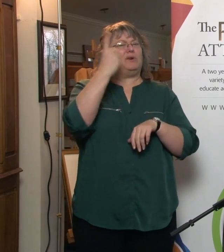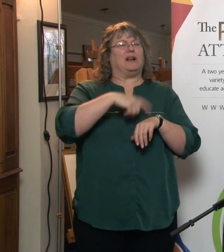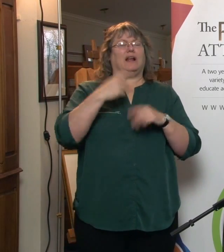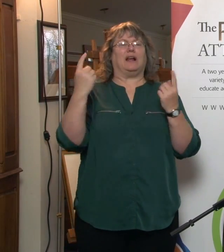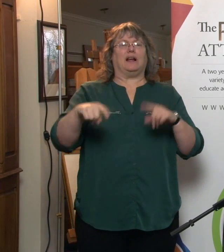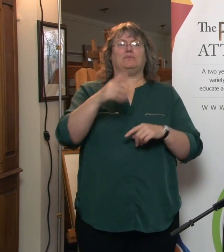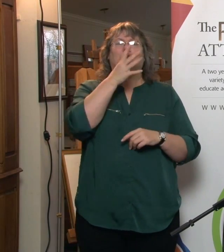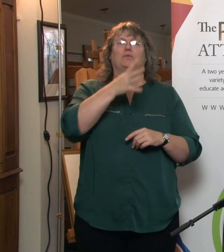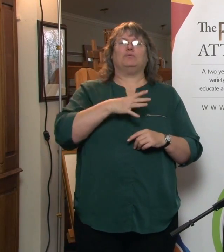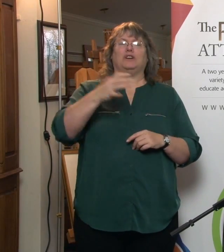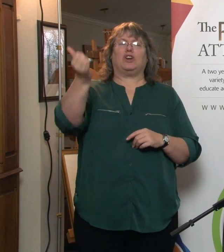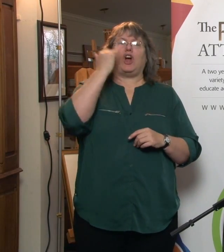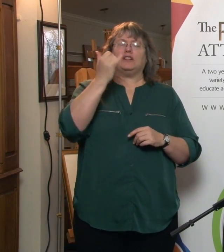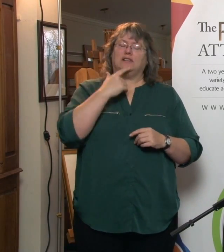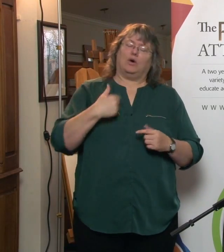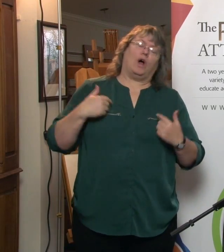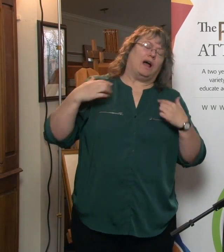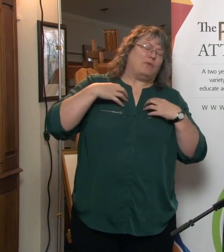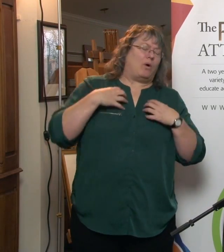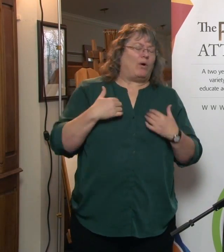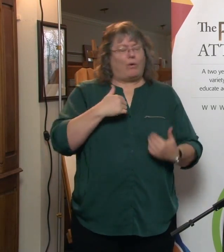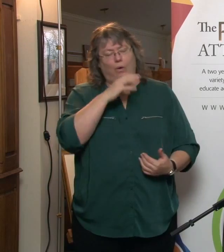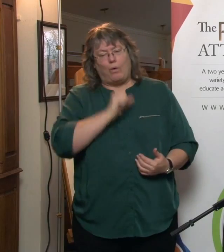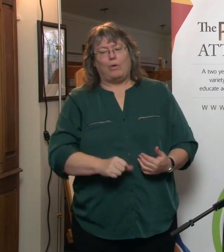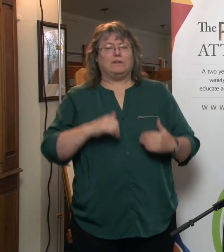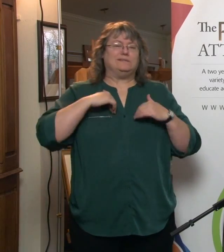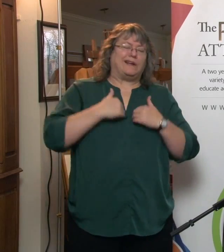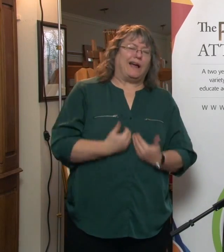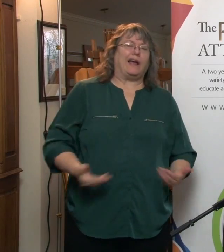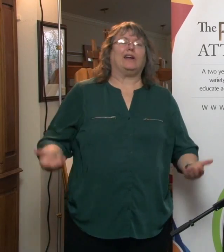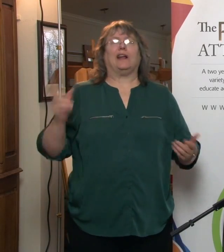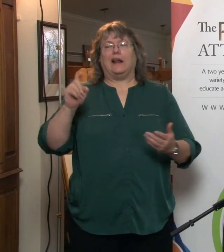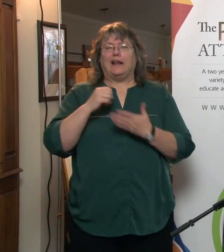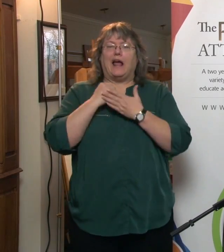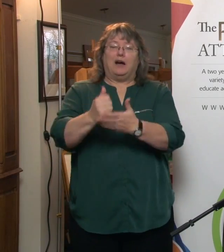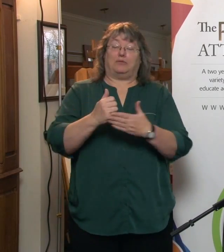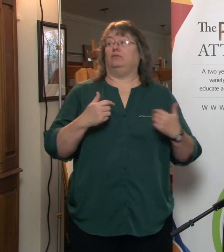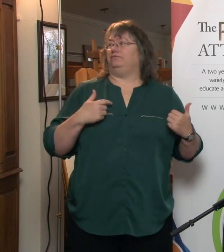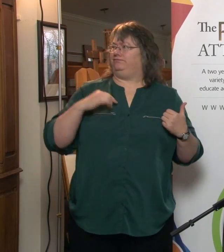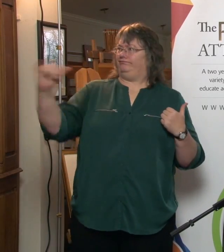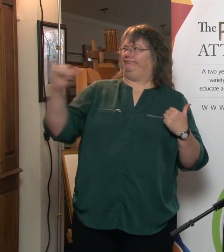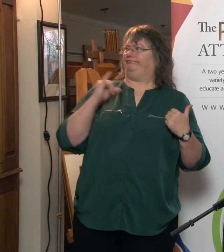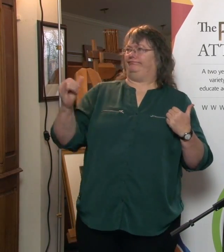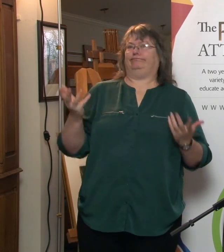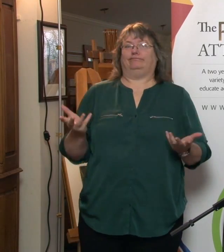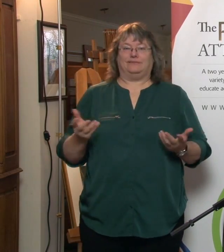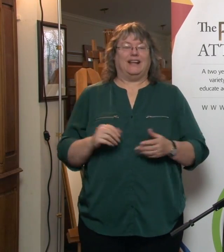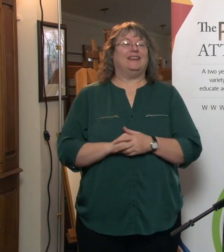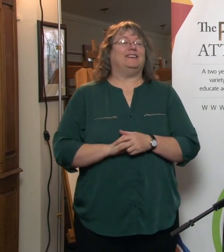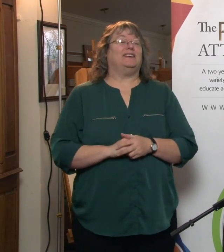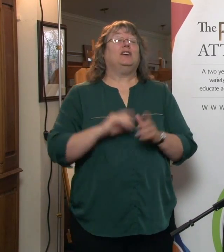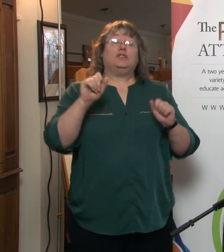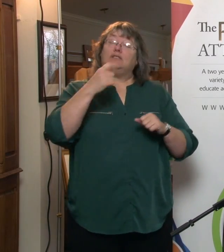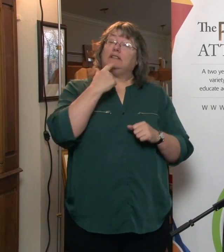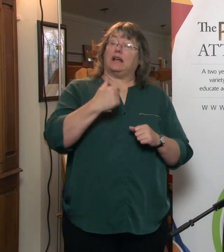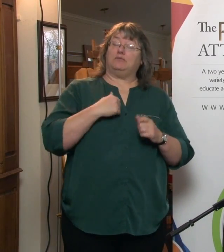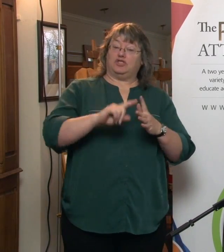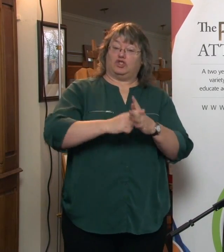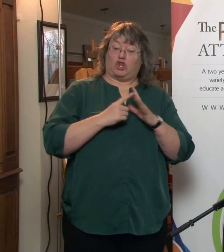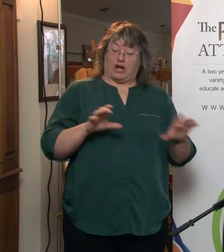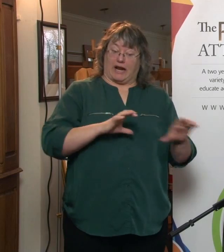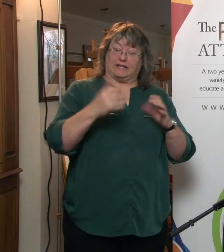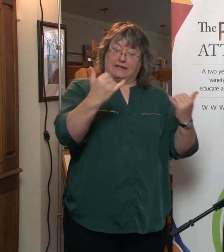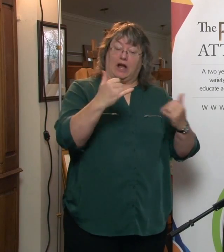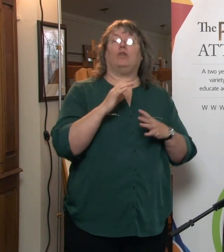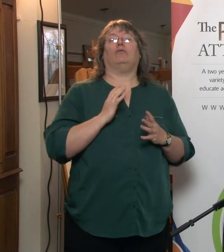trust company, and she said, I'm getting old and tired, and could use some help. And I think, yeah, you and me both. Anyway, so you could tell us to start acting. That's